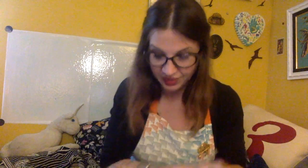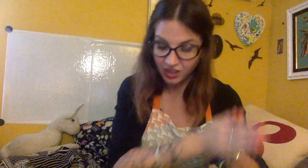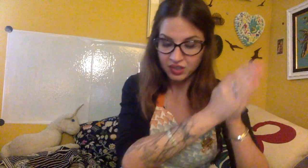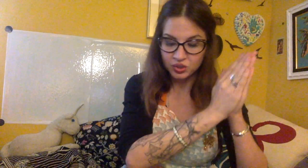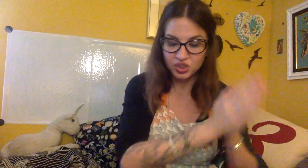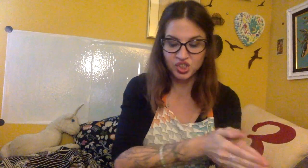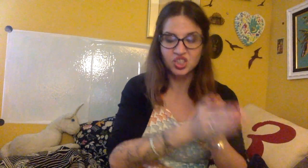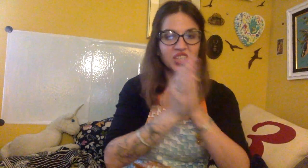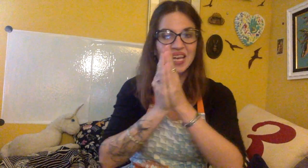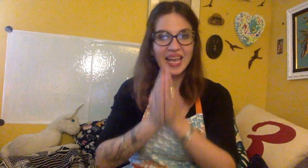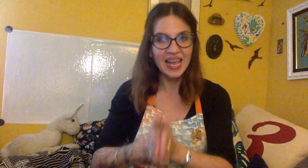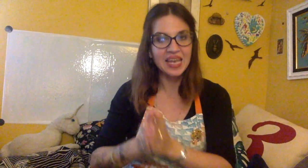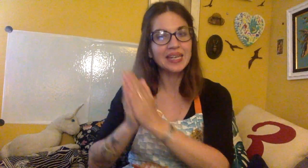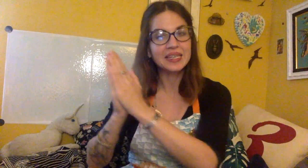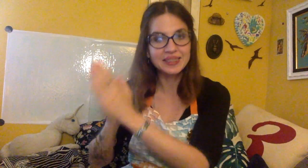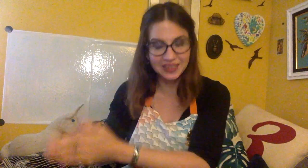shake,